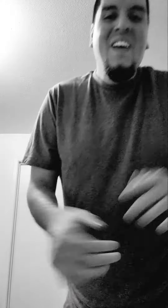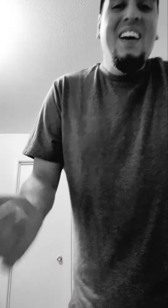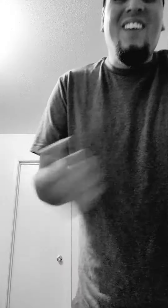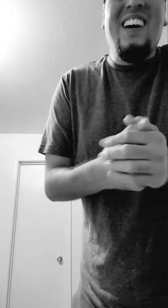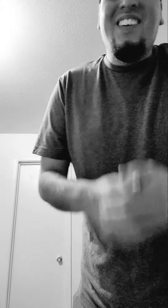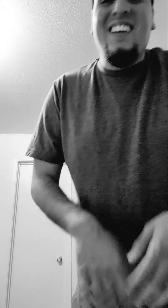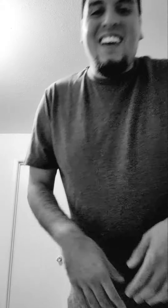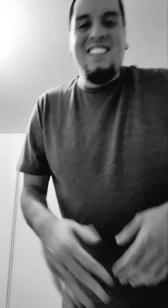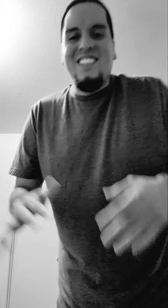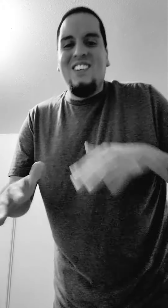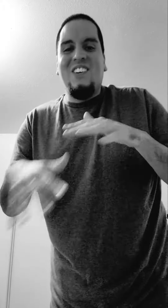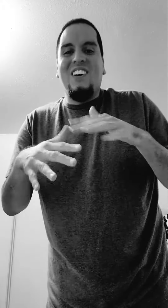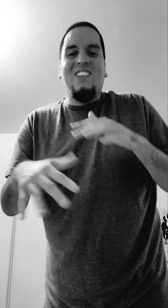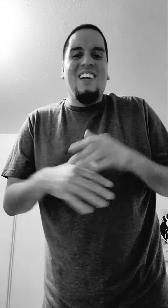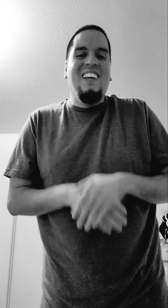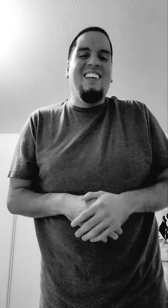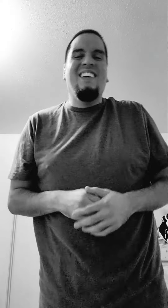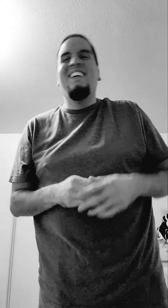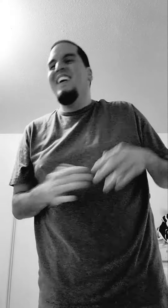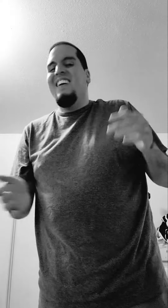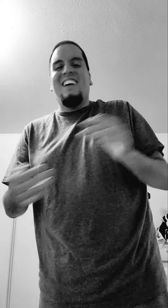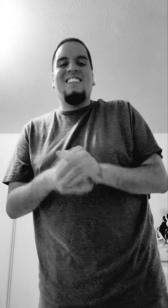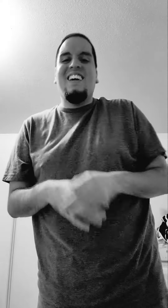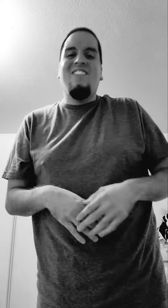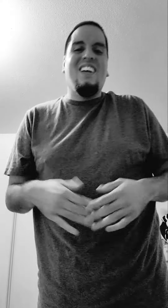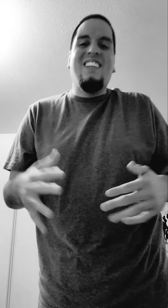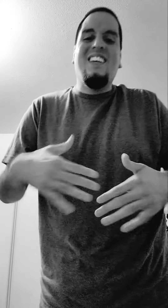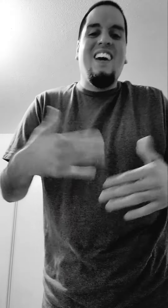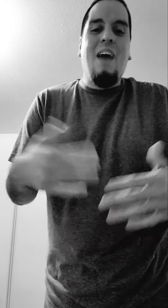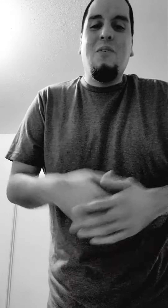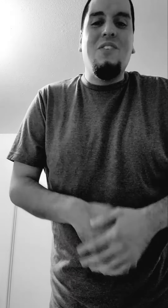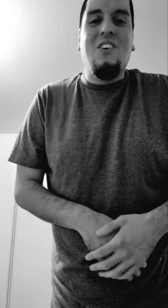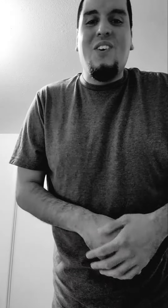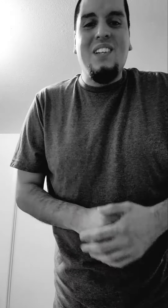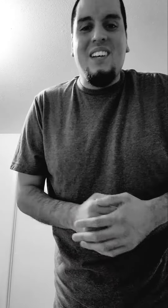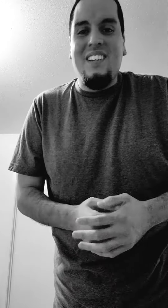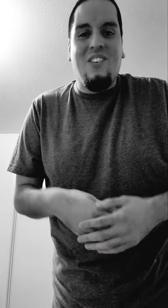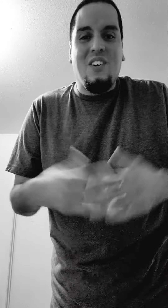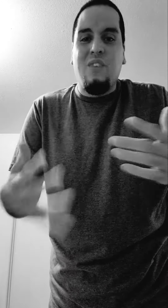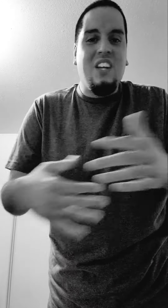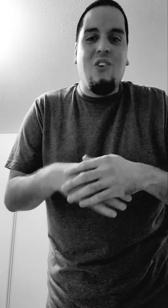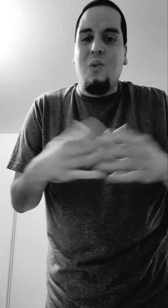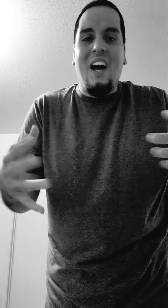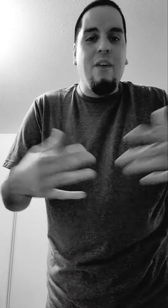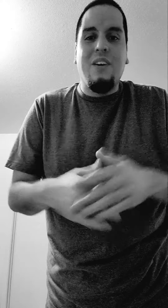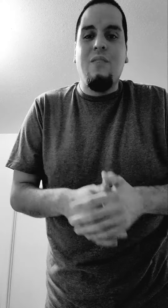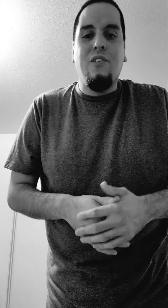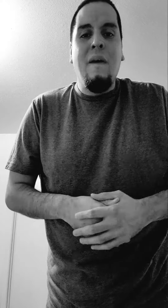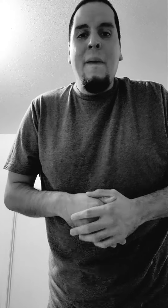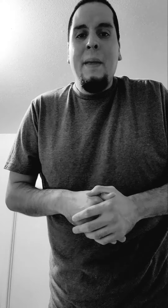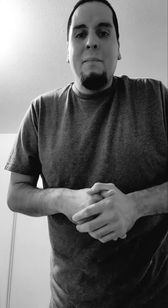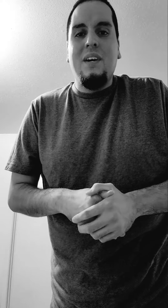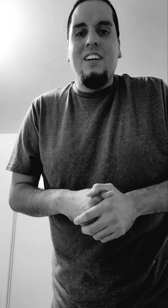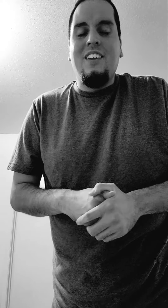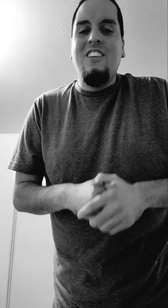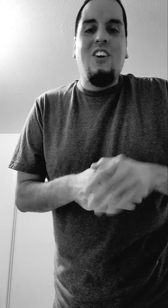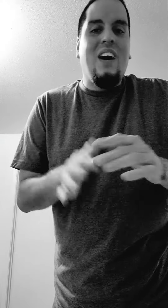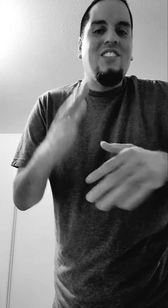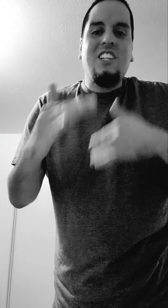All right, we go, man. That's just a little quick one. Like I say, man, anything can happen when you're going, you know, on a video or live, whatever. But there you go. I tried to